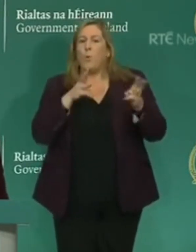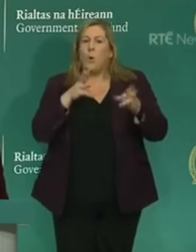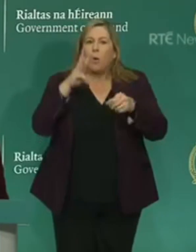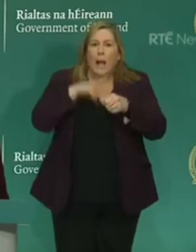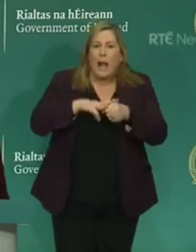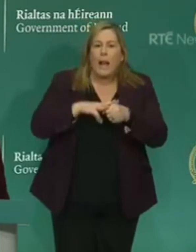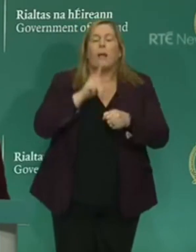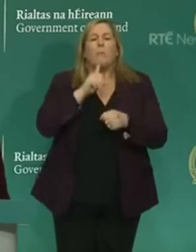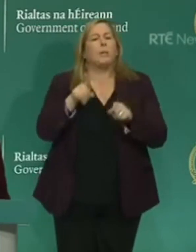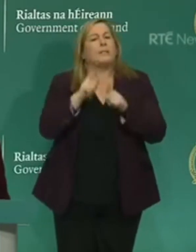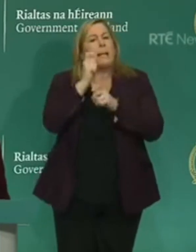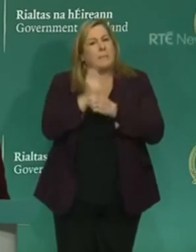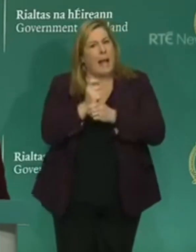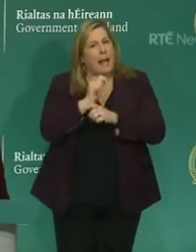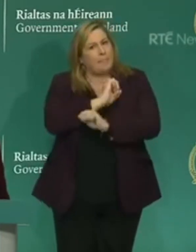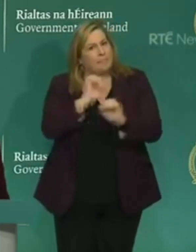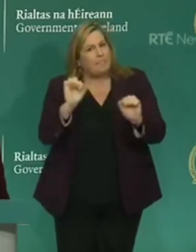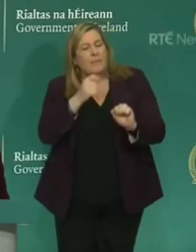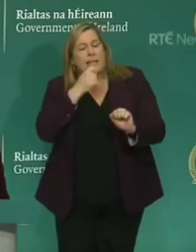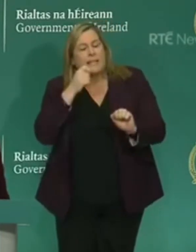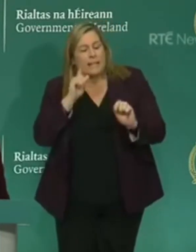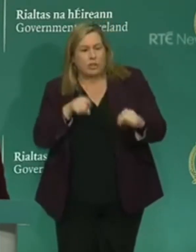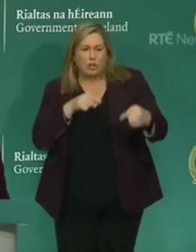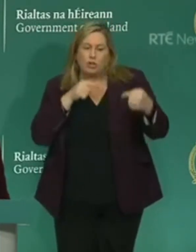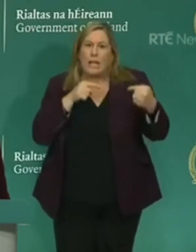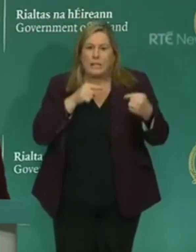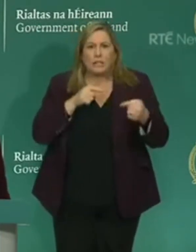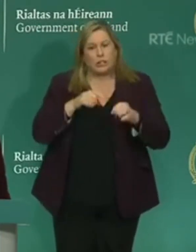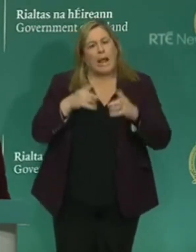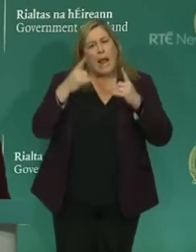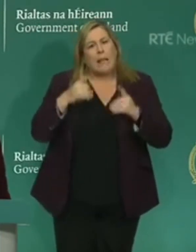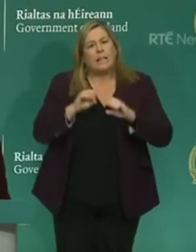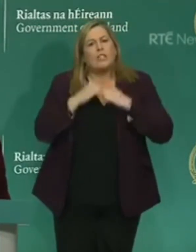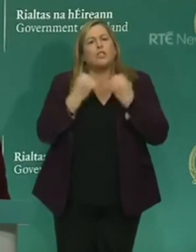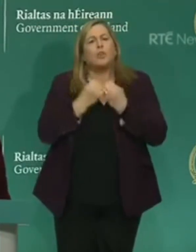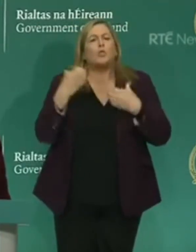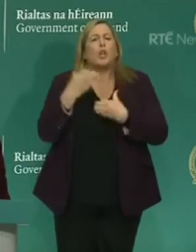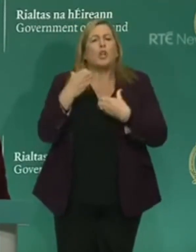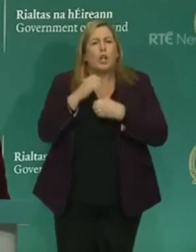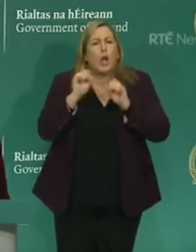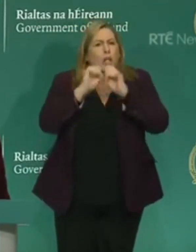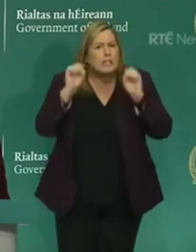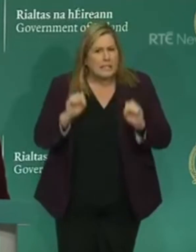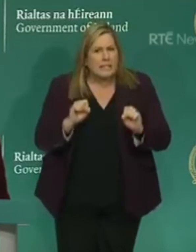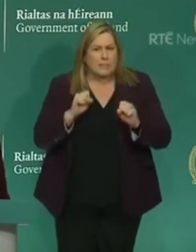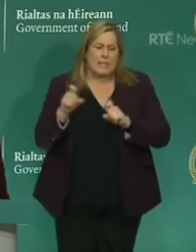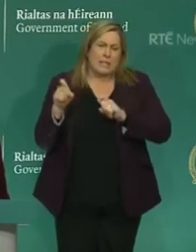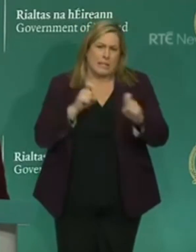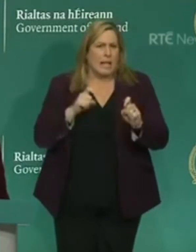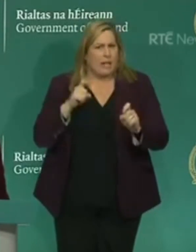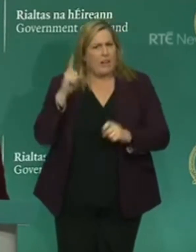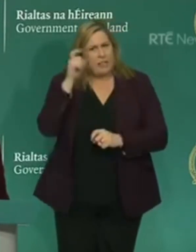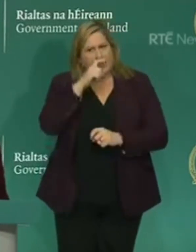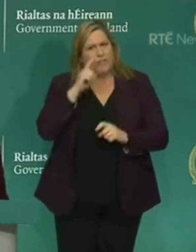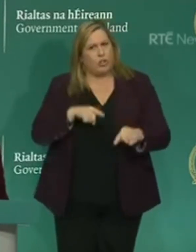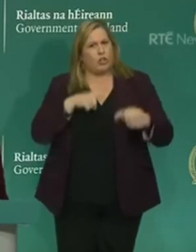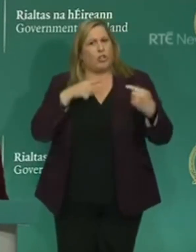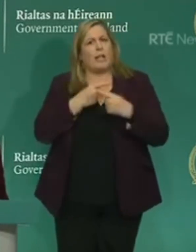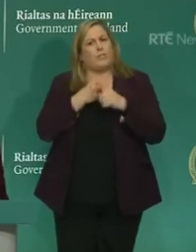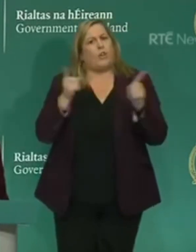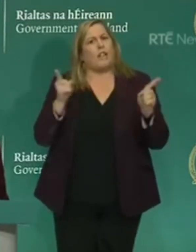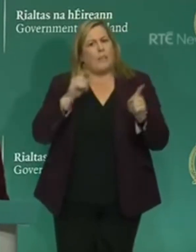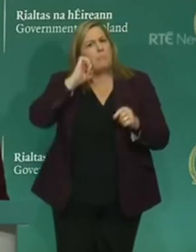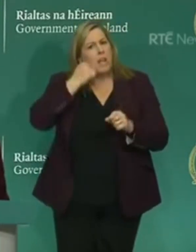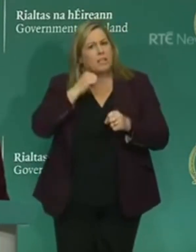also underline the challenges that the health and social care systems continue to face because of COVID-19. They particularly